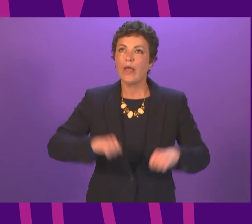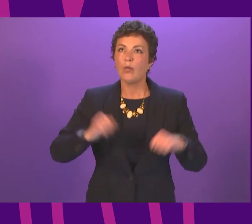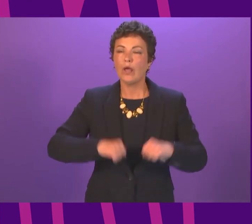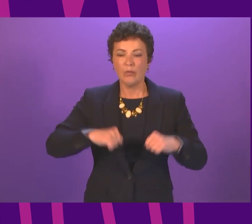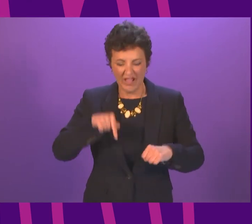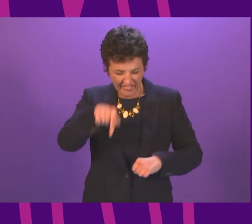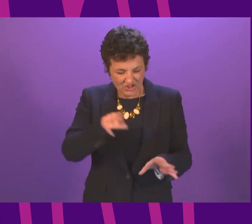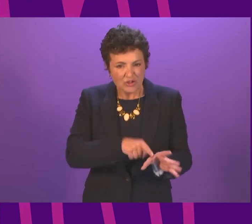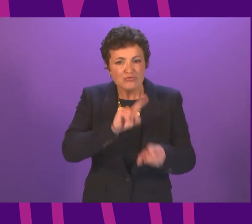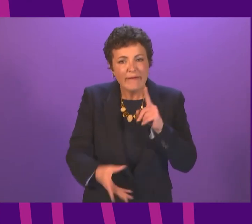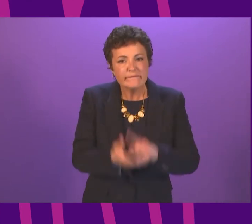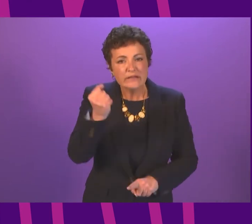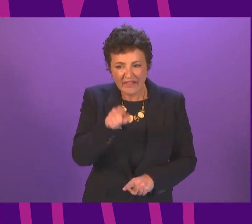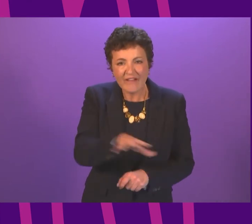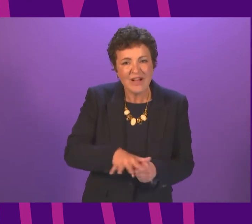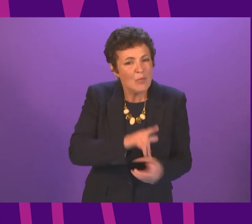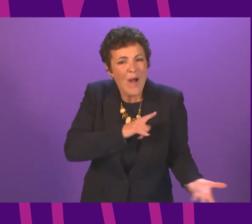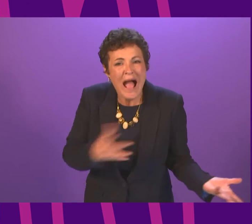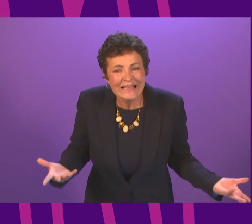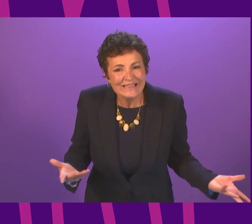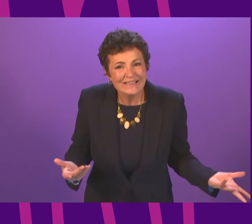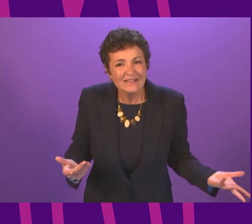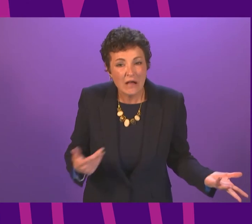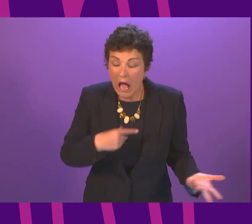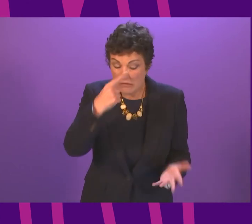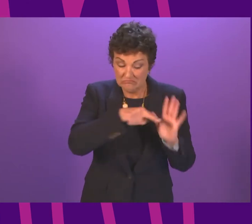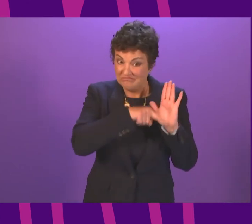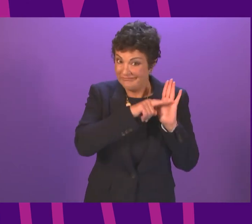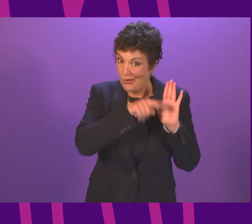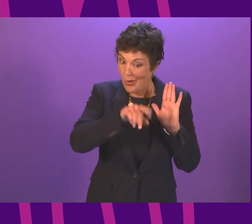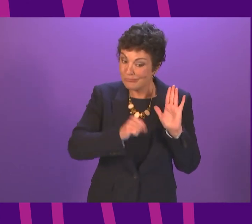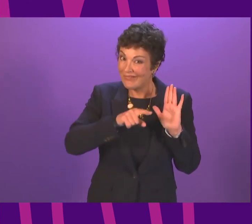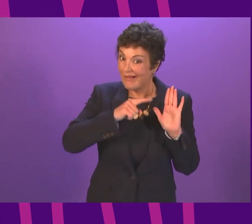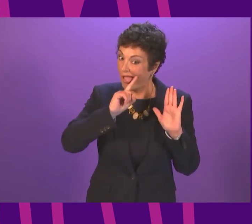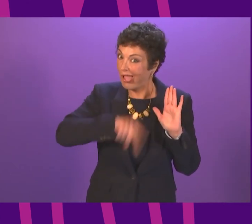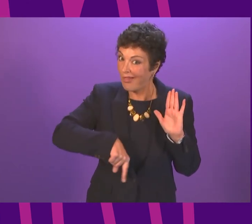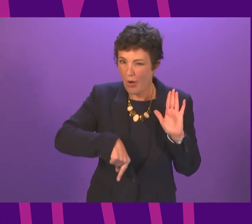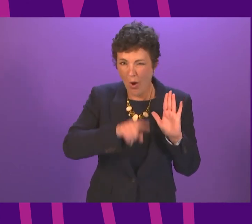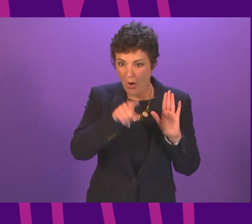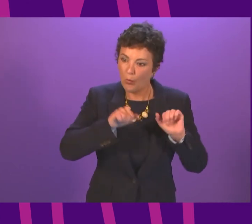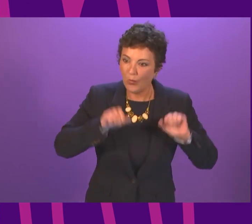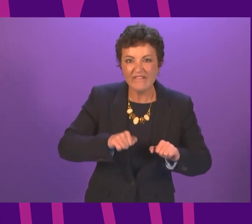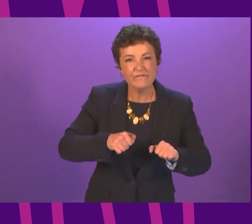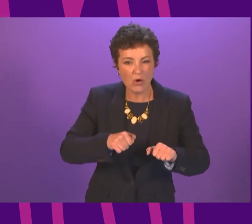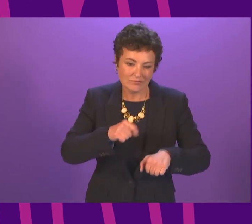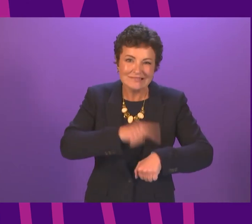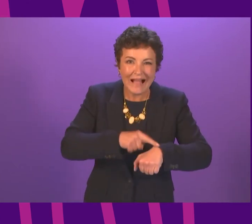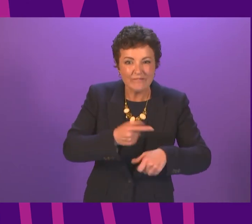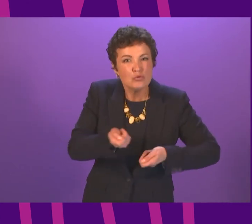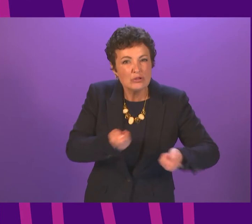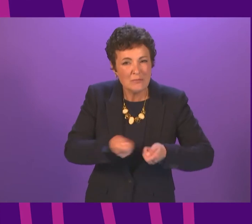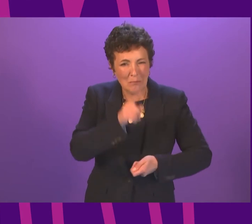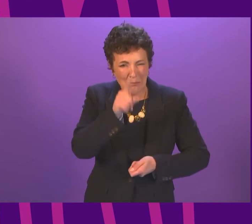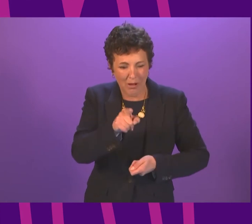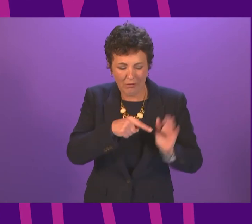this year, to try and find that family? It is one thing breaking the law when it comes to a treatment waiting time. It is another thing breaking the